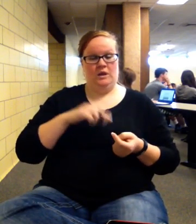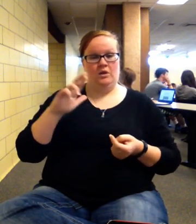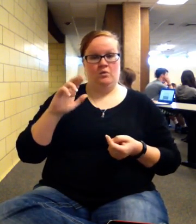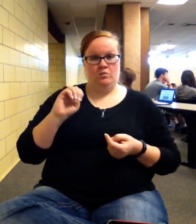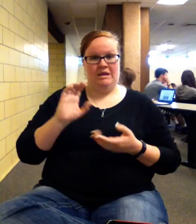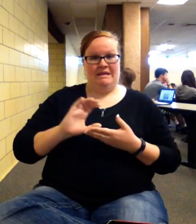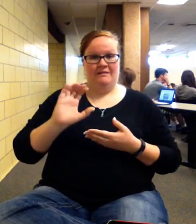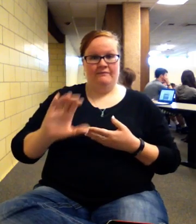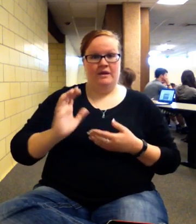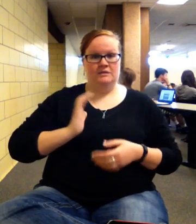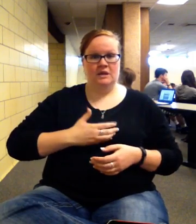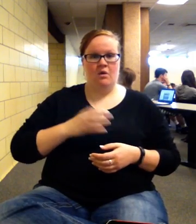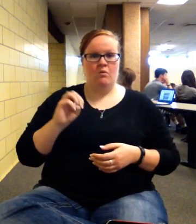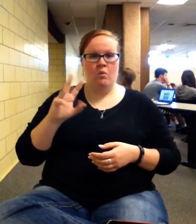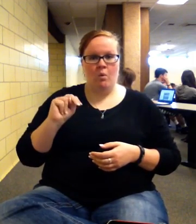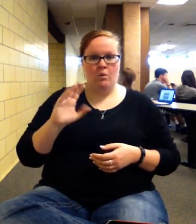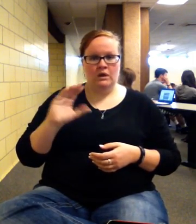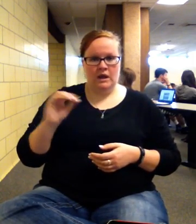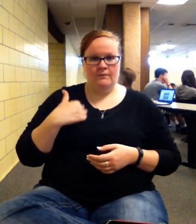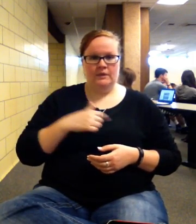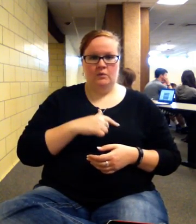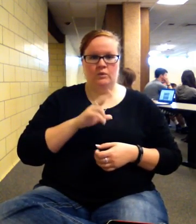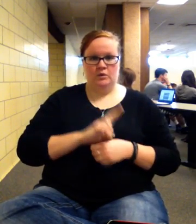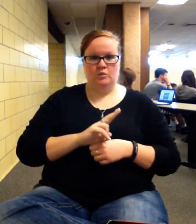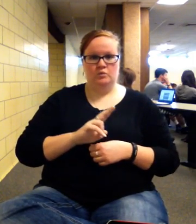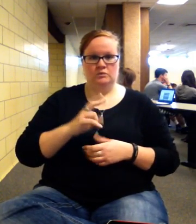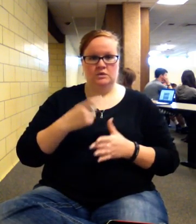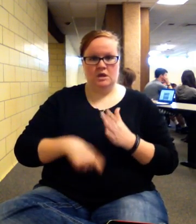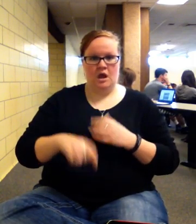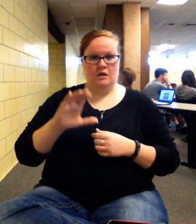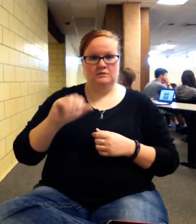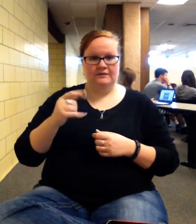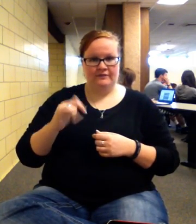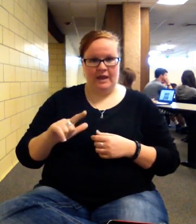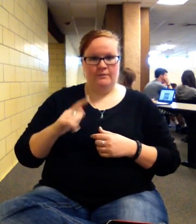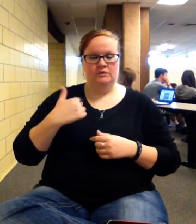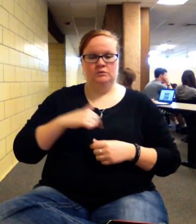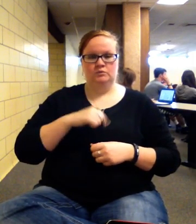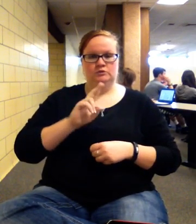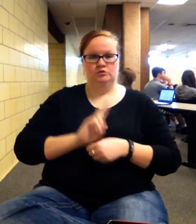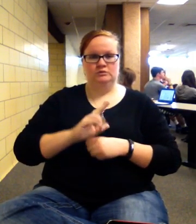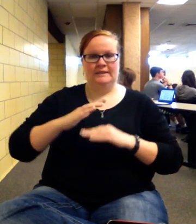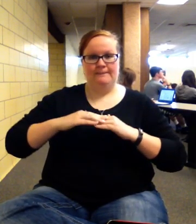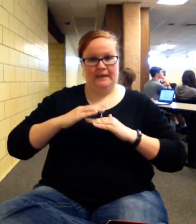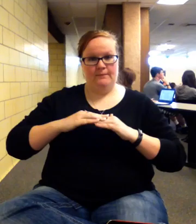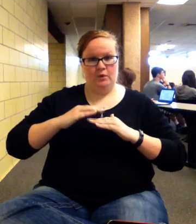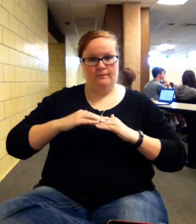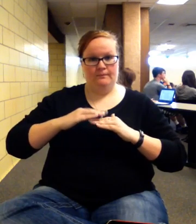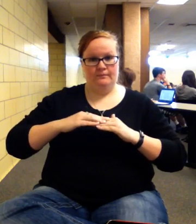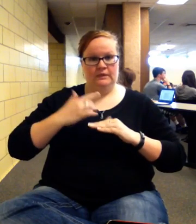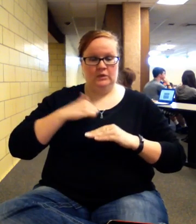our own company, we're going to use our cost of capital. We're going to use the minimum, then, that we would require